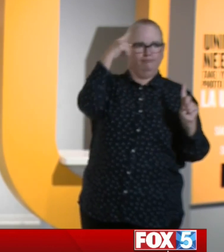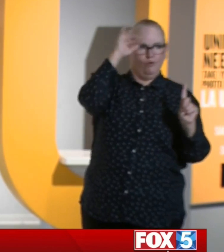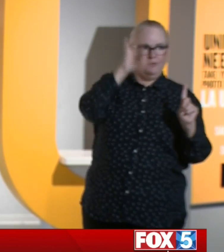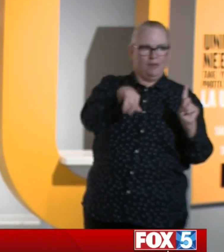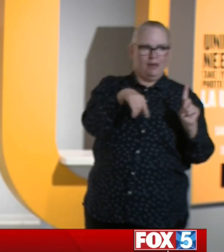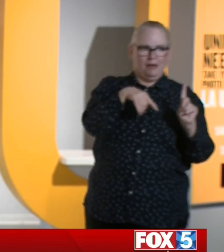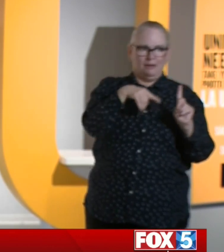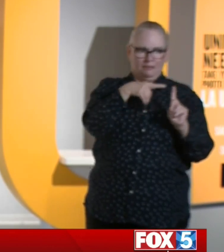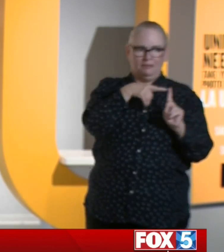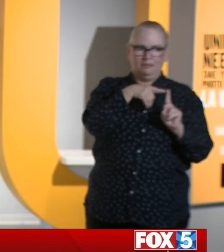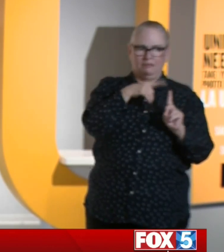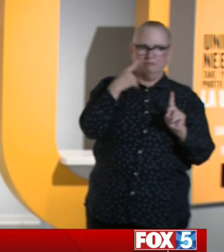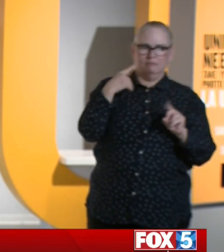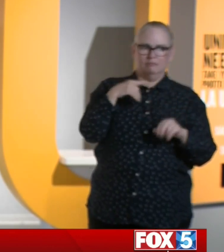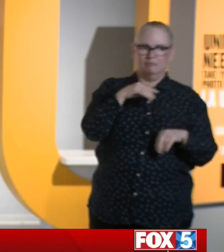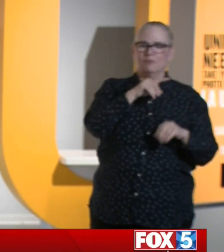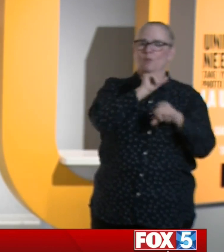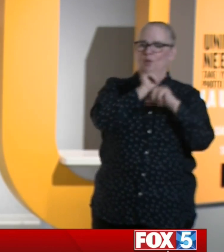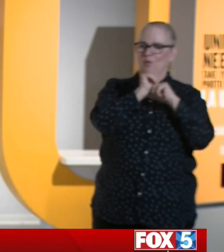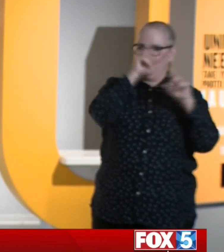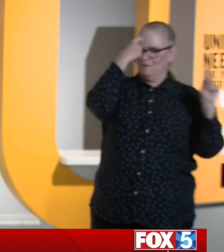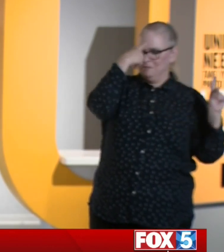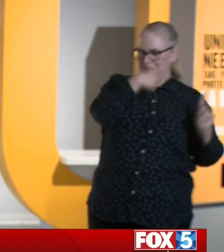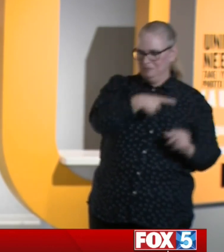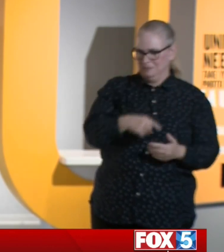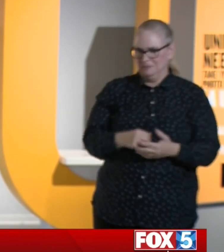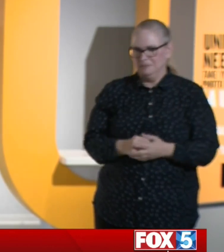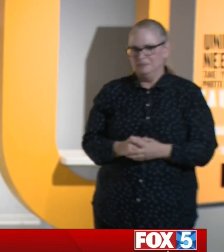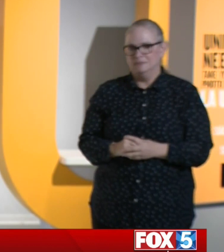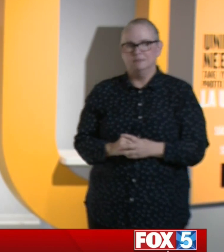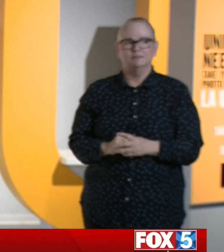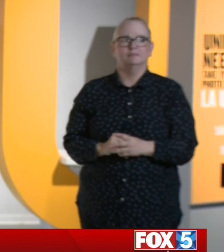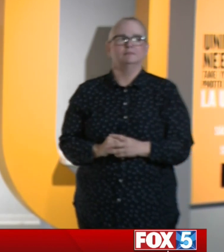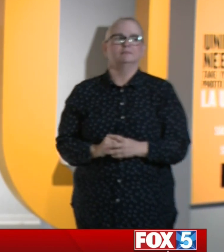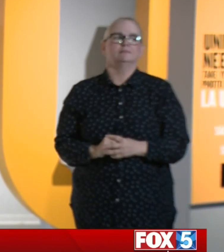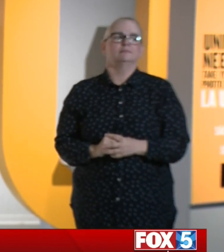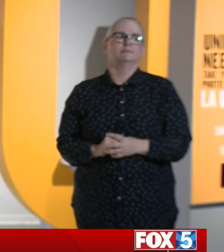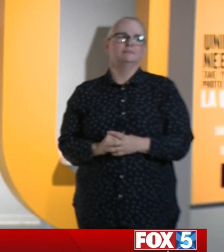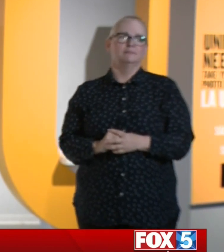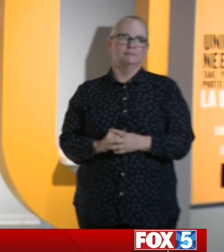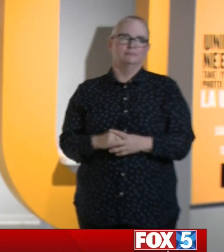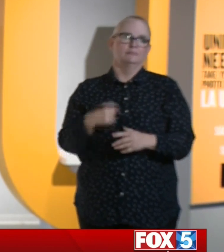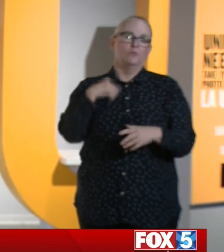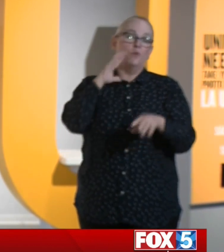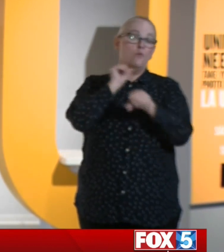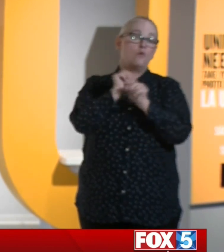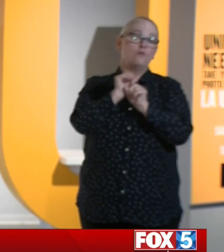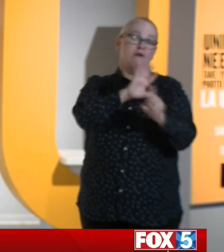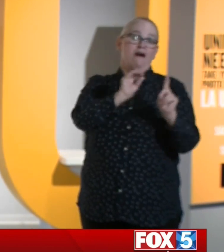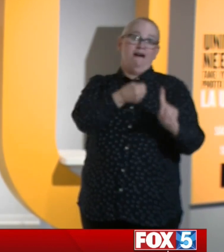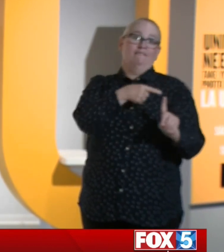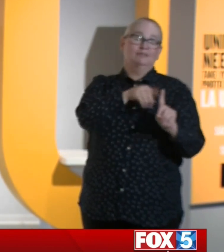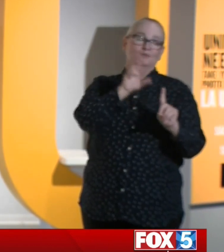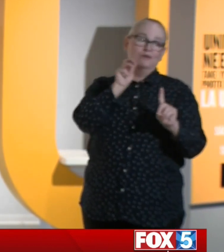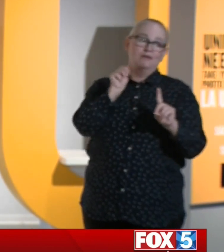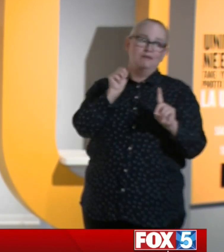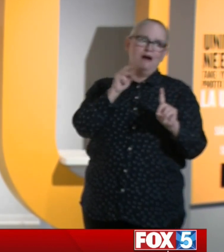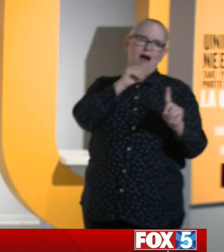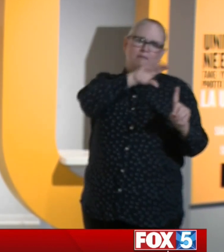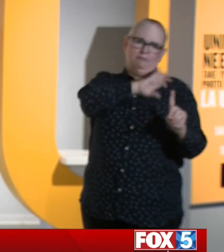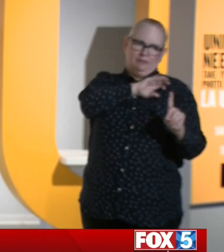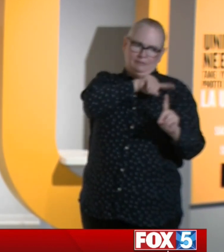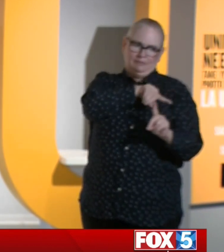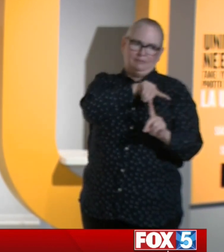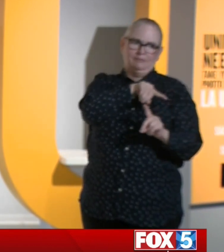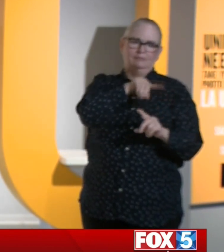with other stakeholders swiftly with this office and with law enforcement to not only shift the